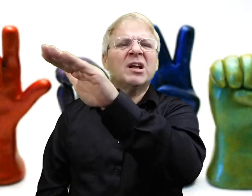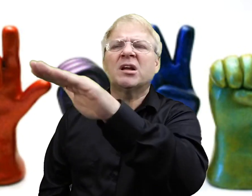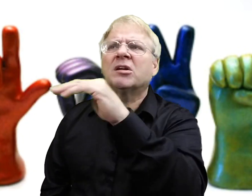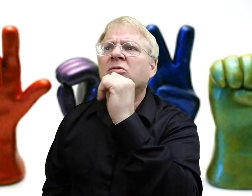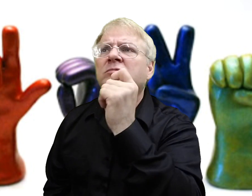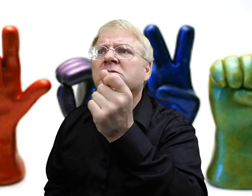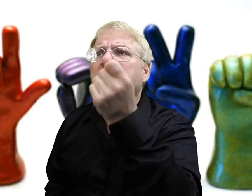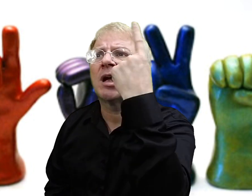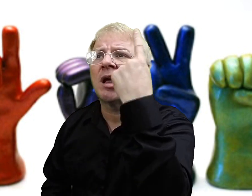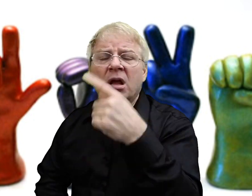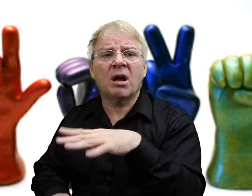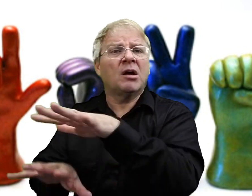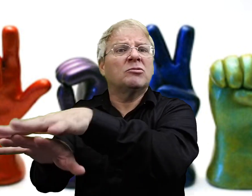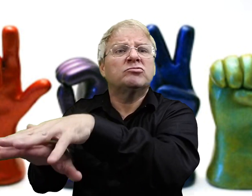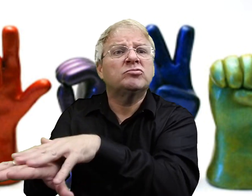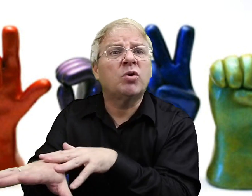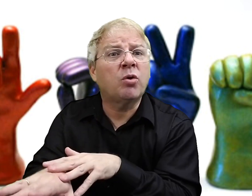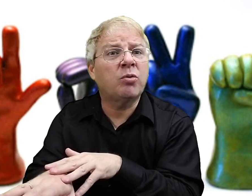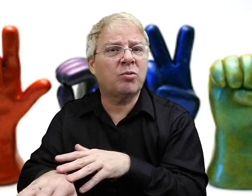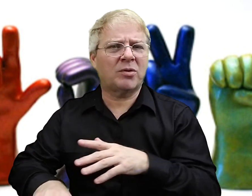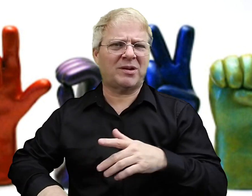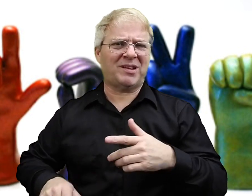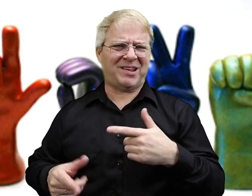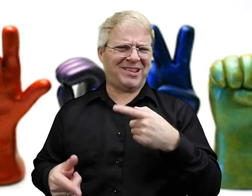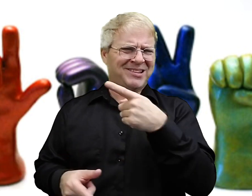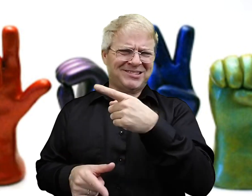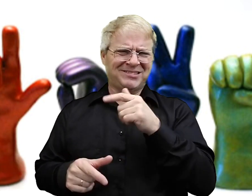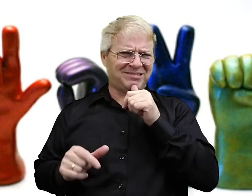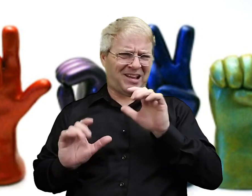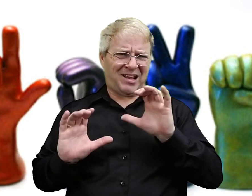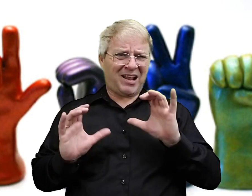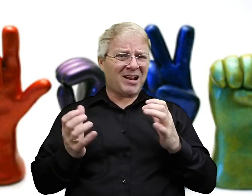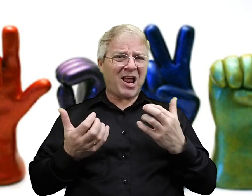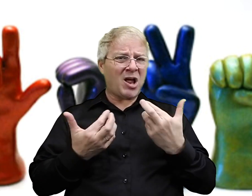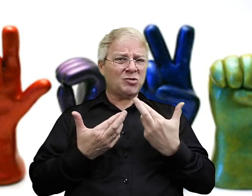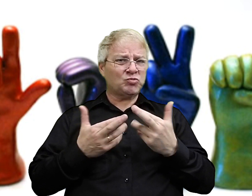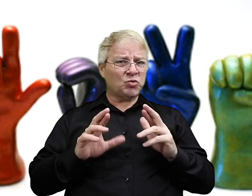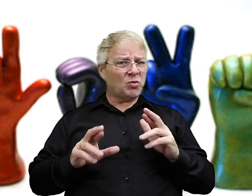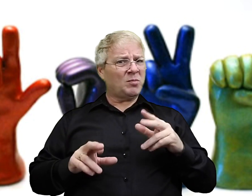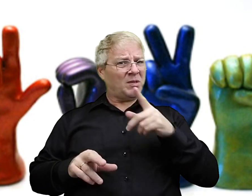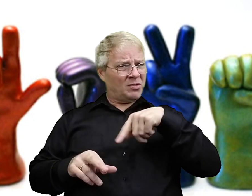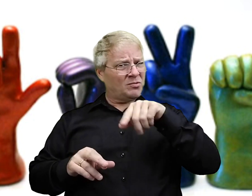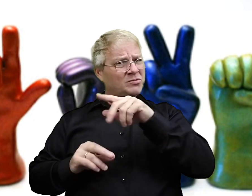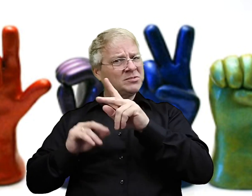Don't expect that they're going to teach you. If you say, hey, slow down, I don't understand. You're not in a classroom